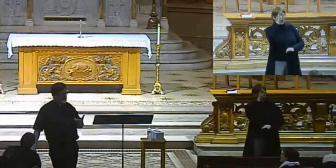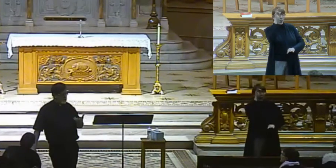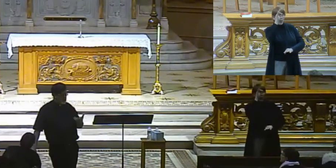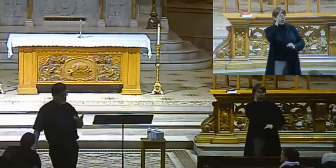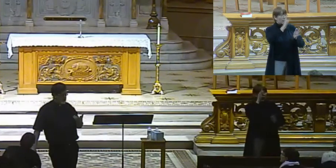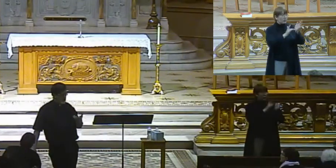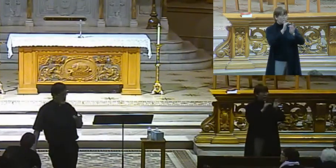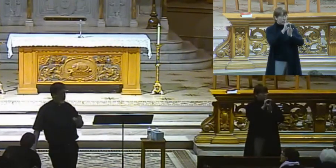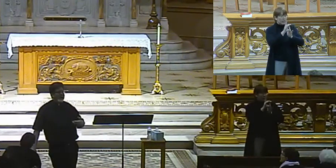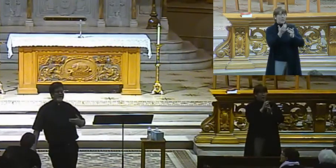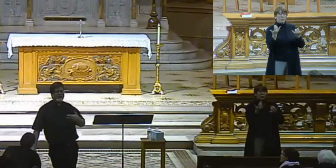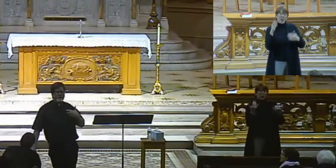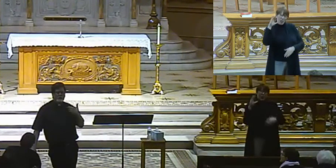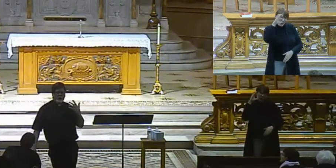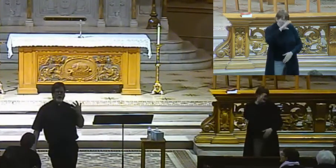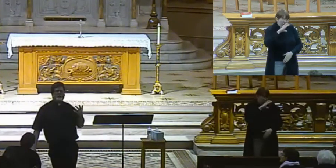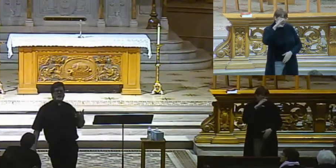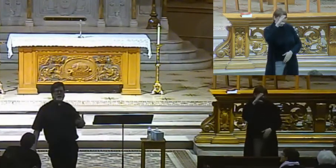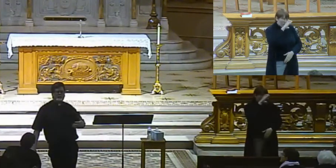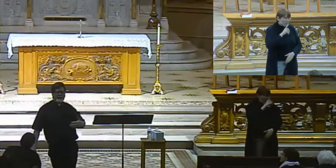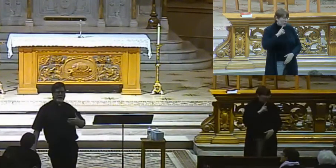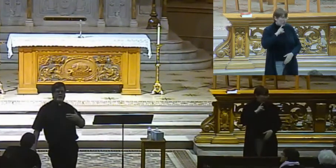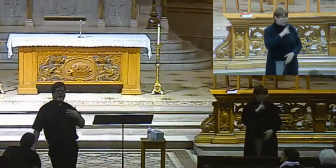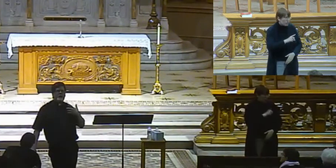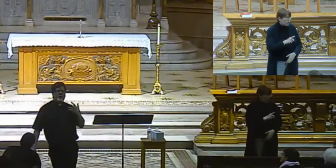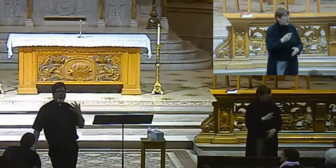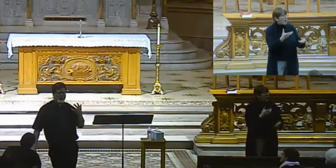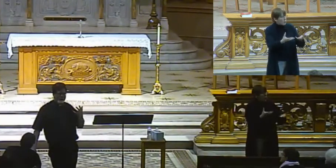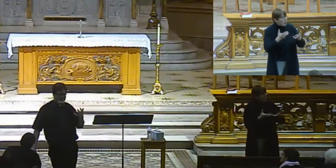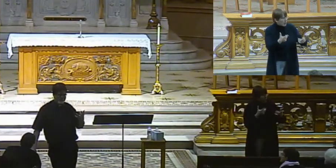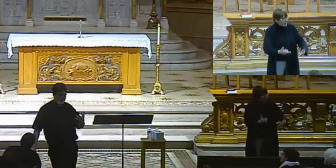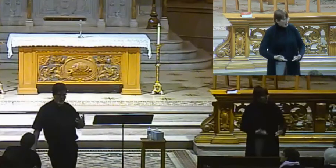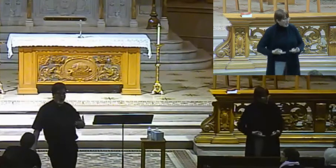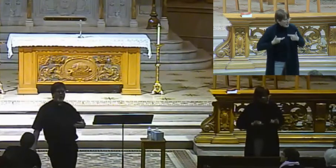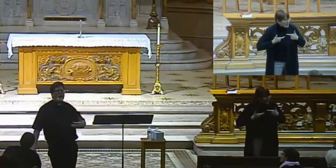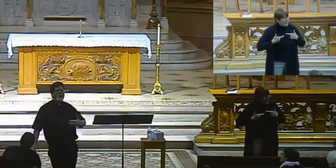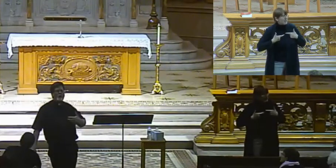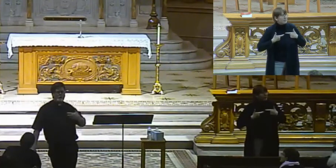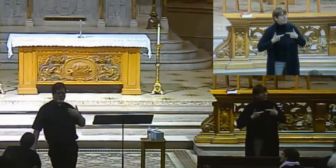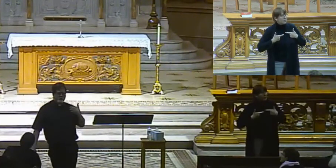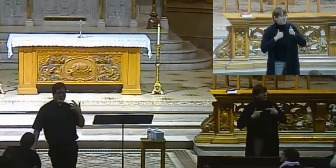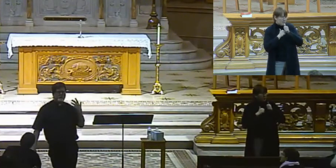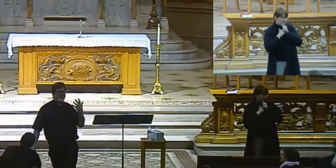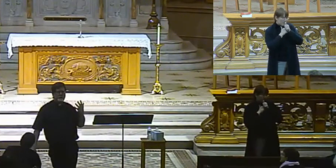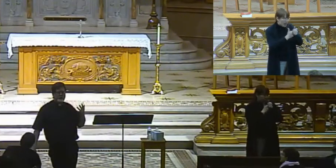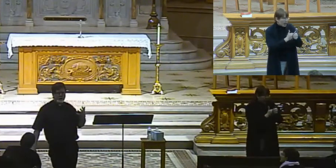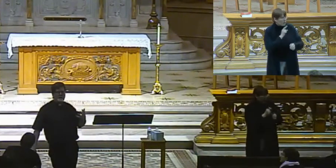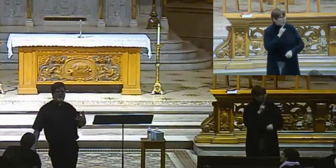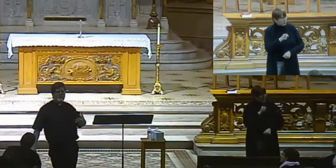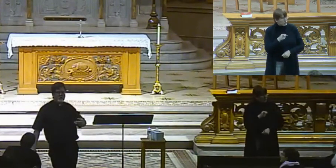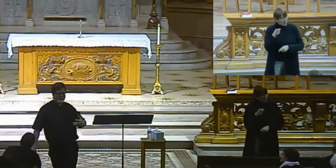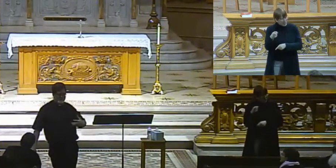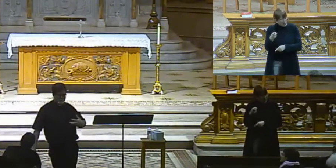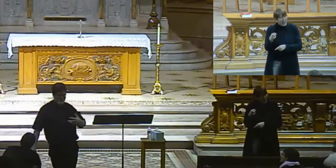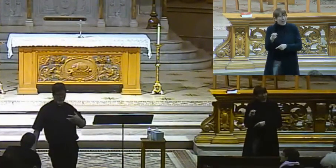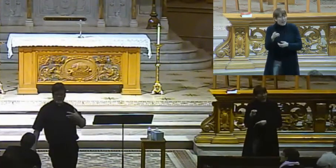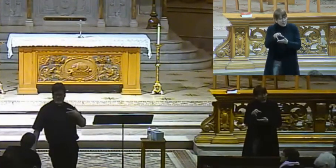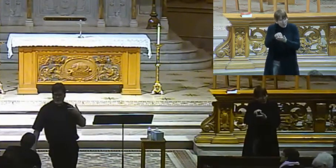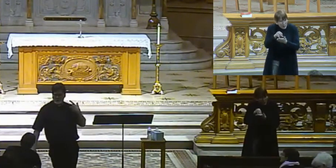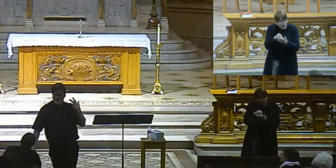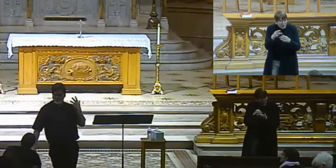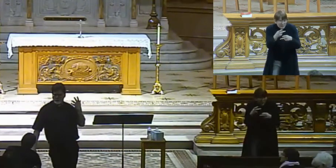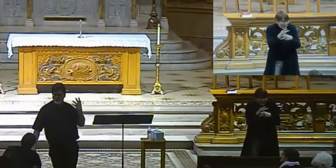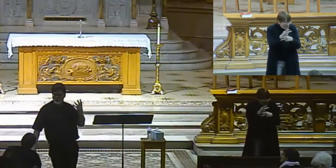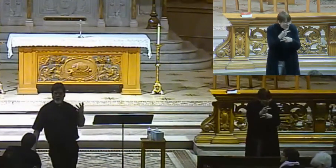as they can, and if they are trying to live out their lives according to the truth as they have discovered it,